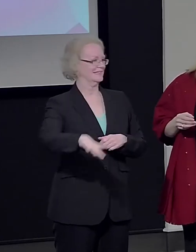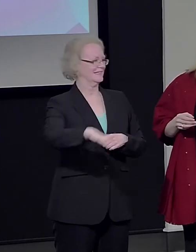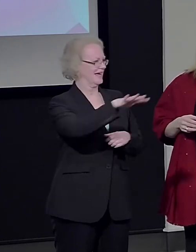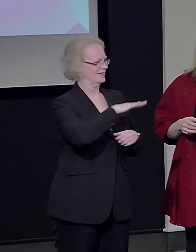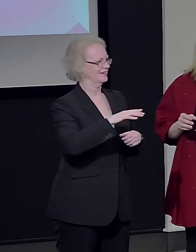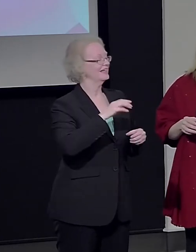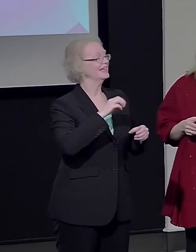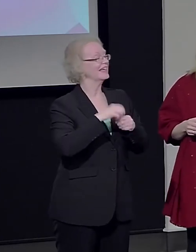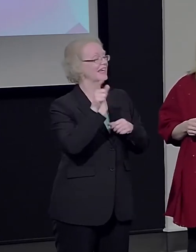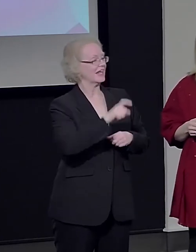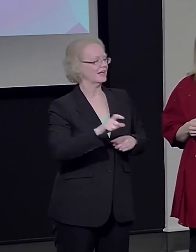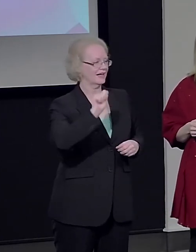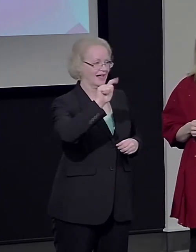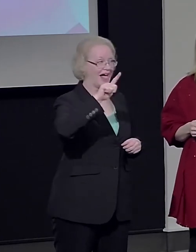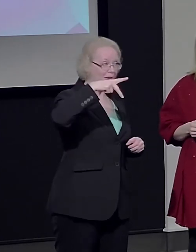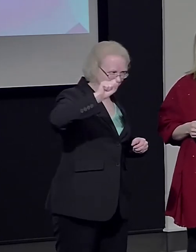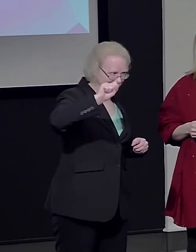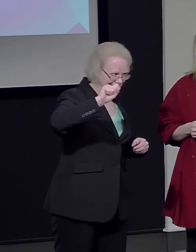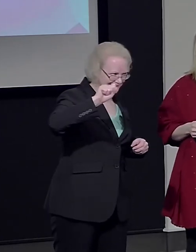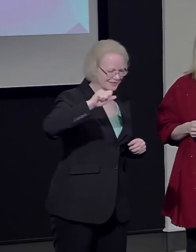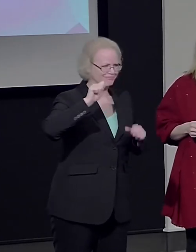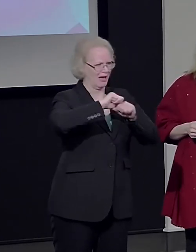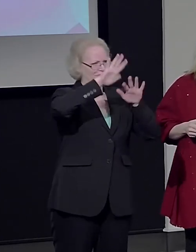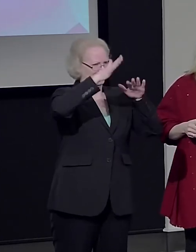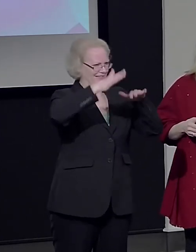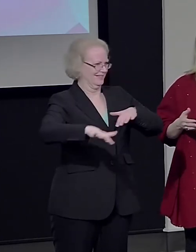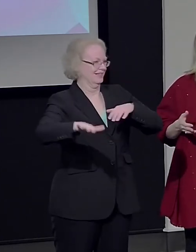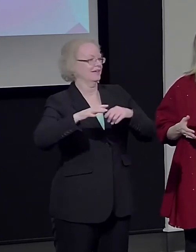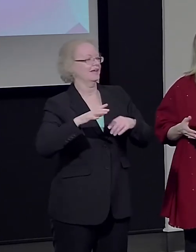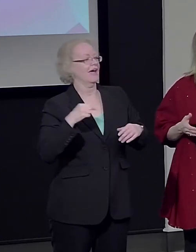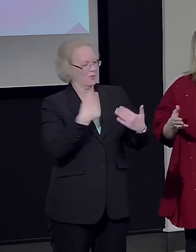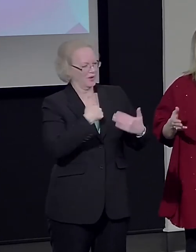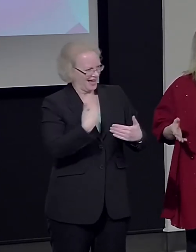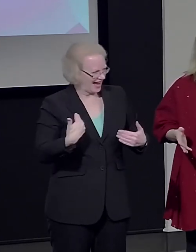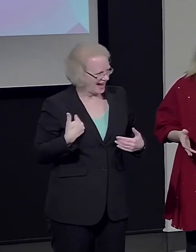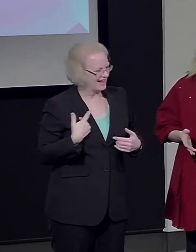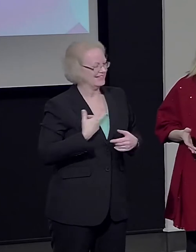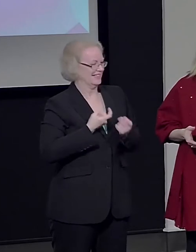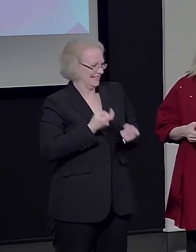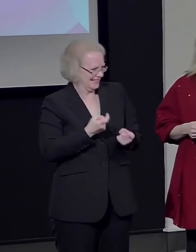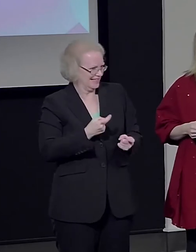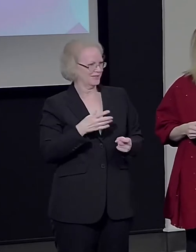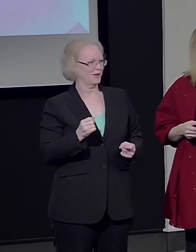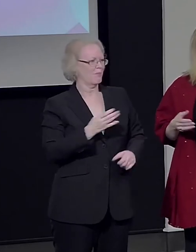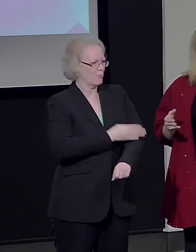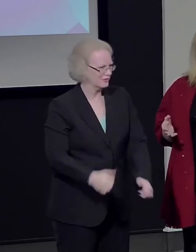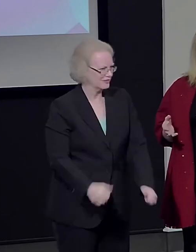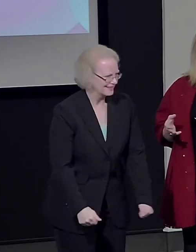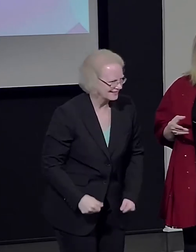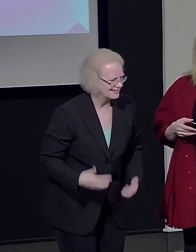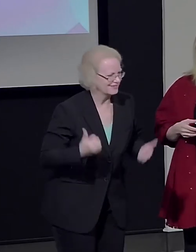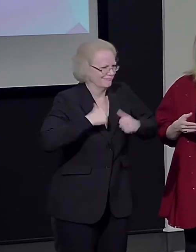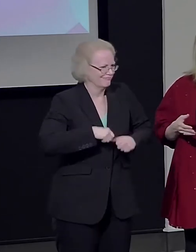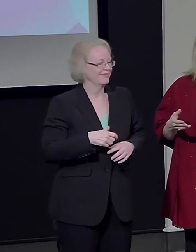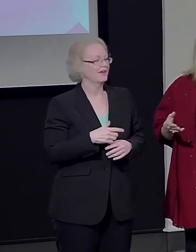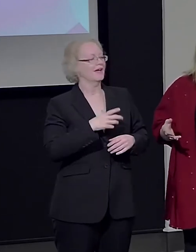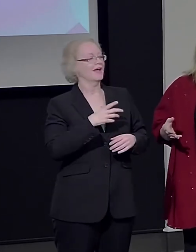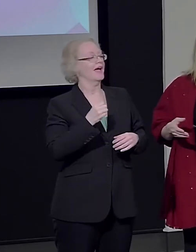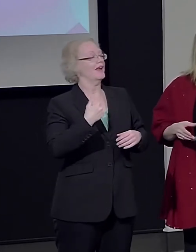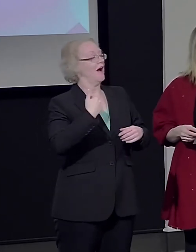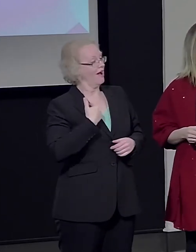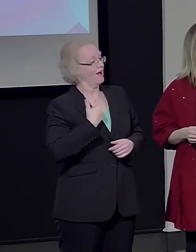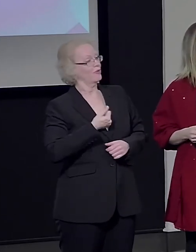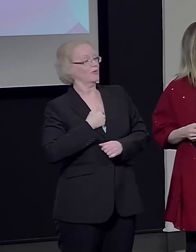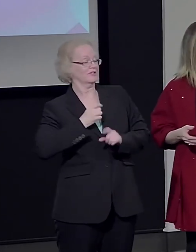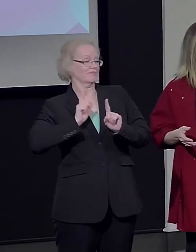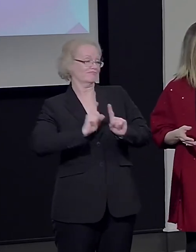in Italy, actually the Dolomites in Italy, and we were wearing our boots and our skis. And I was following my then mentor,